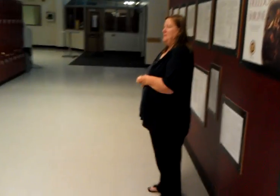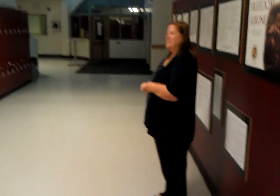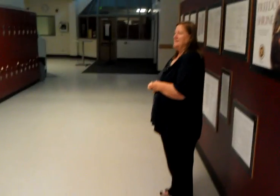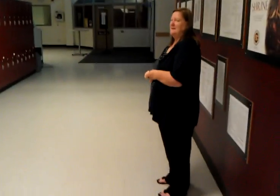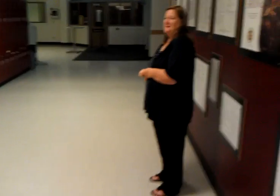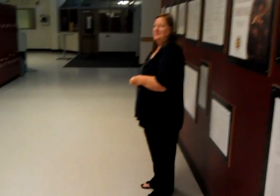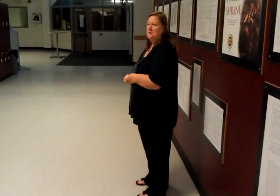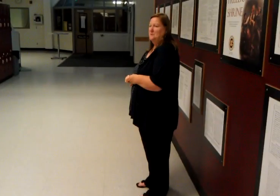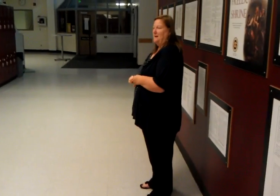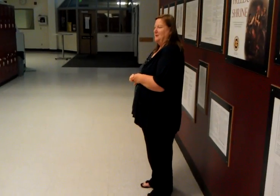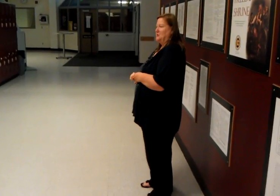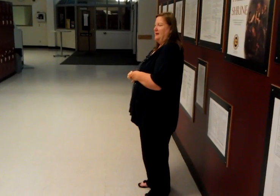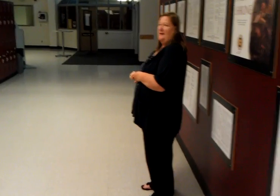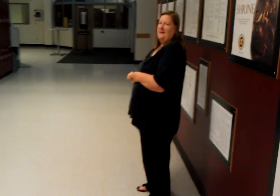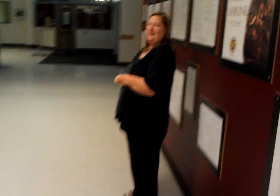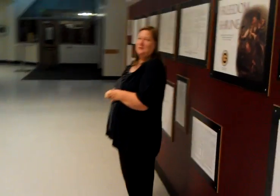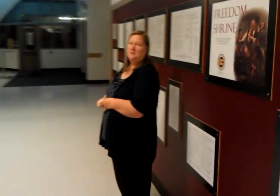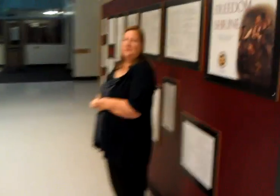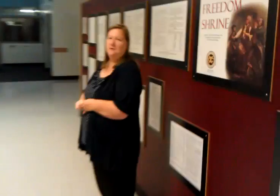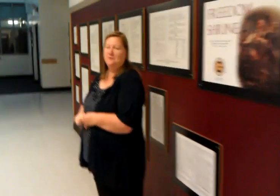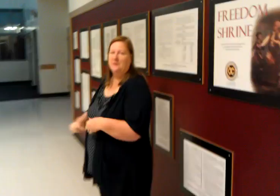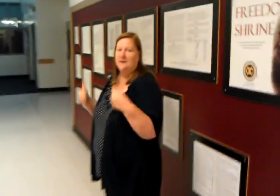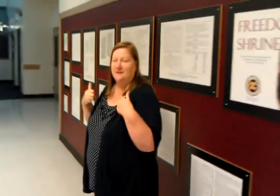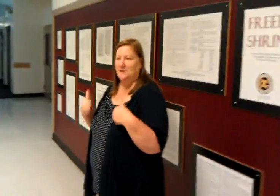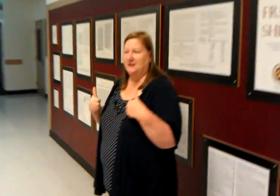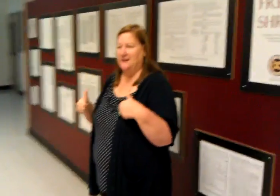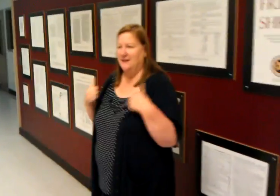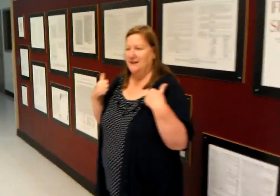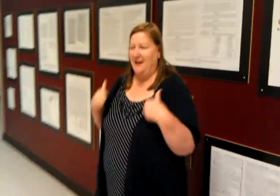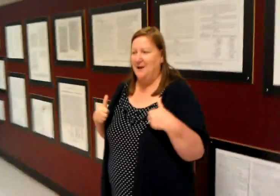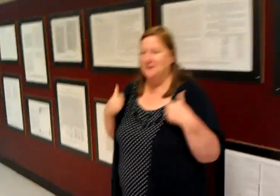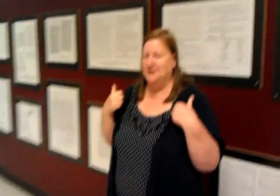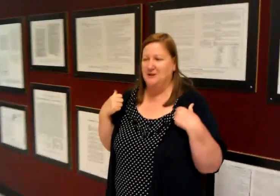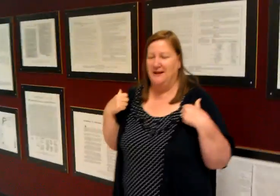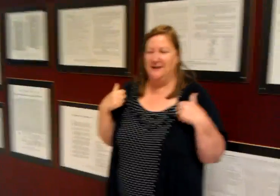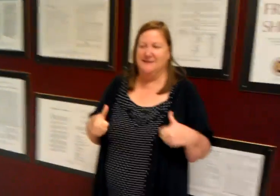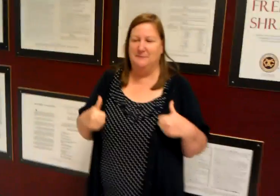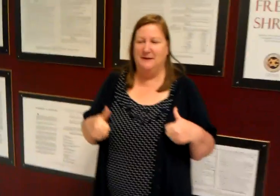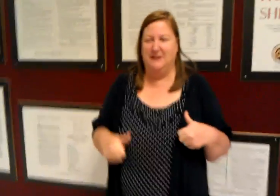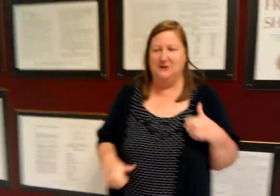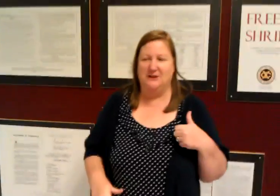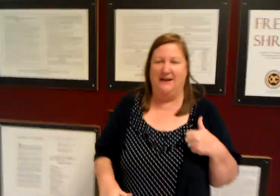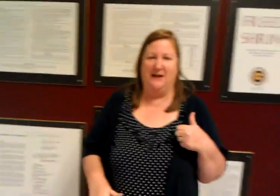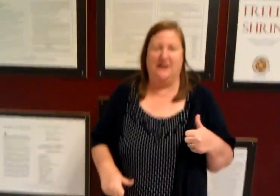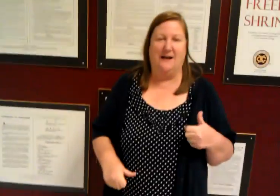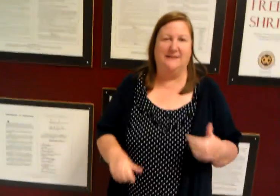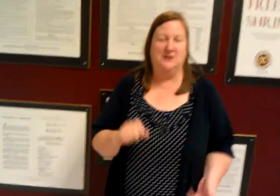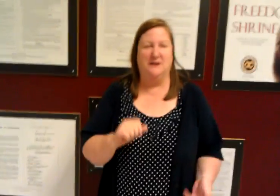started